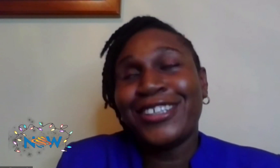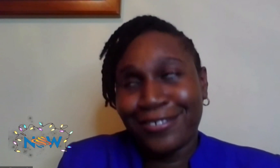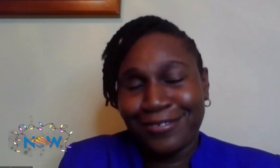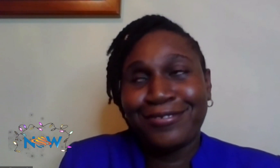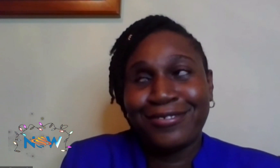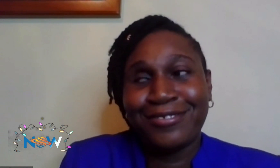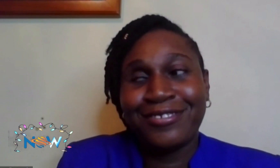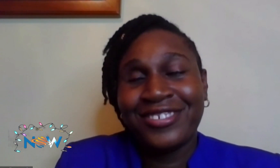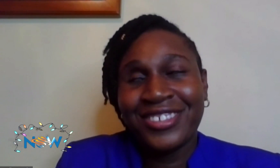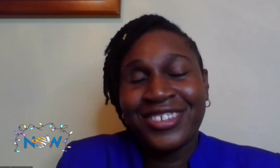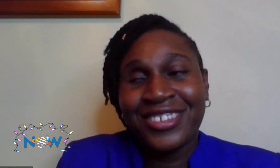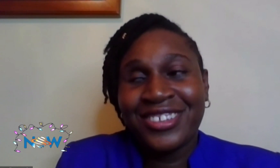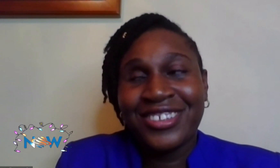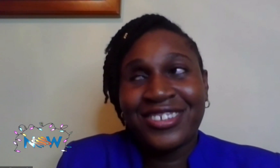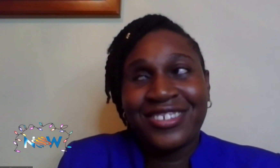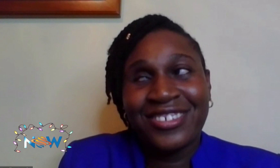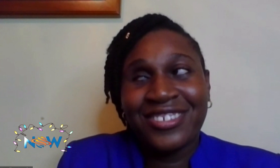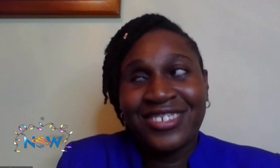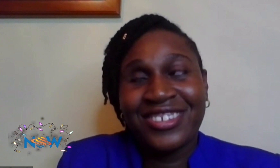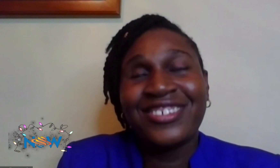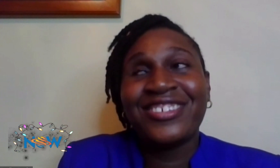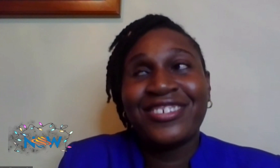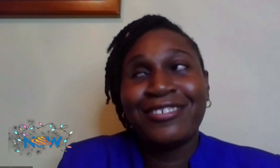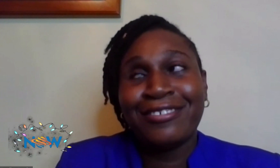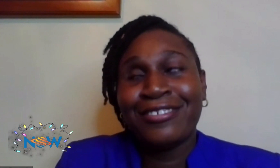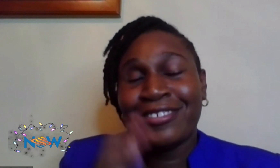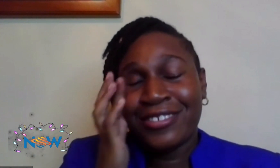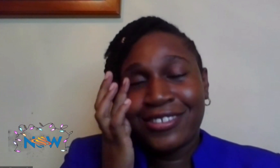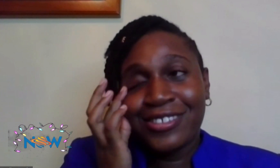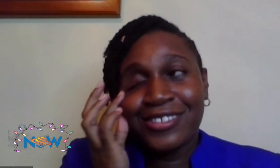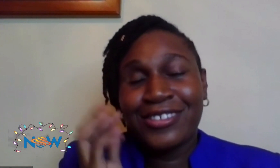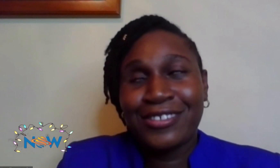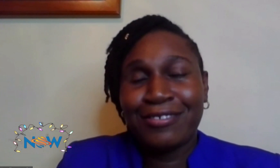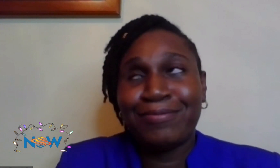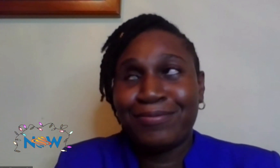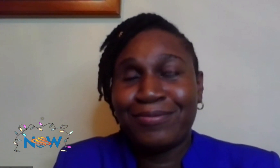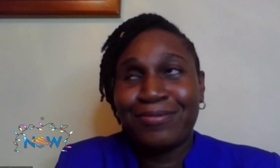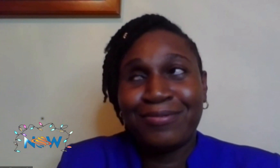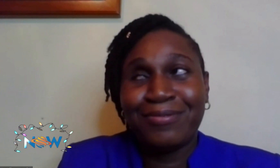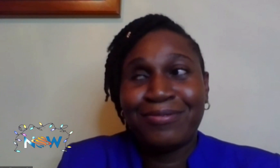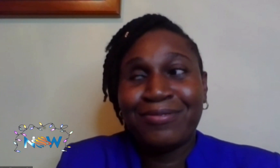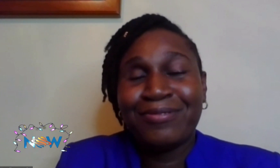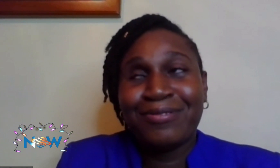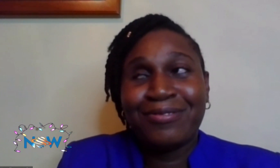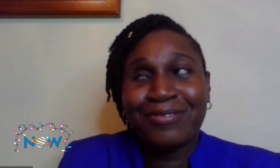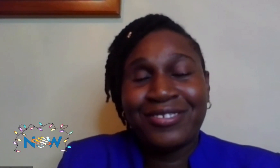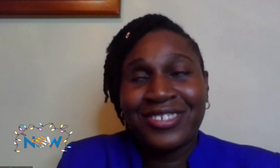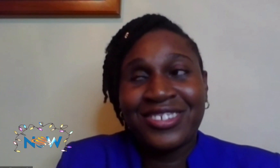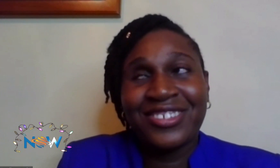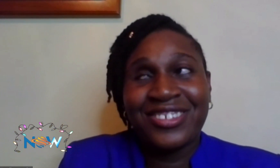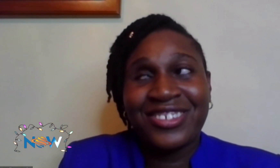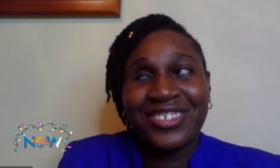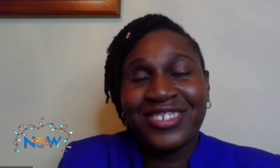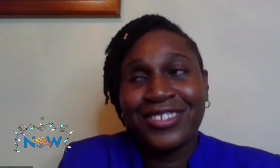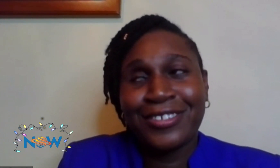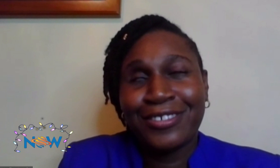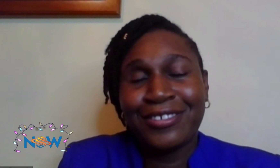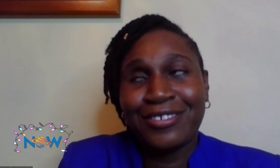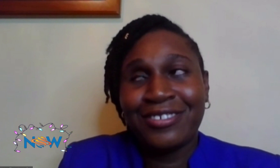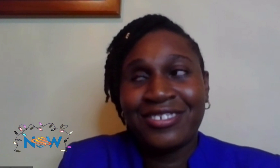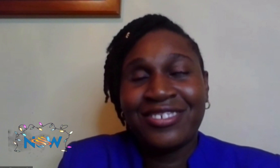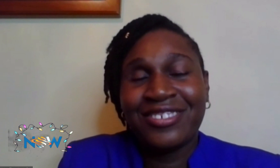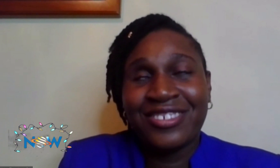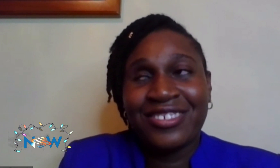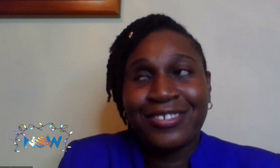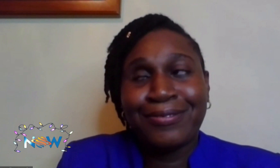And you are the new president, how, what do you see? Where do you see Pavi going in terms